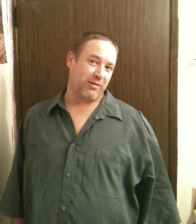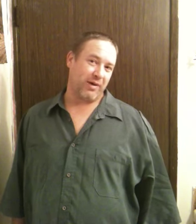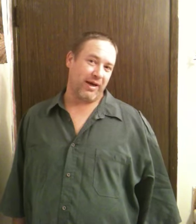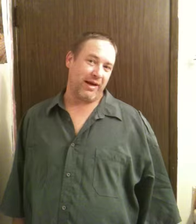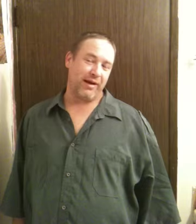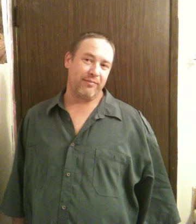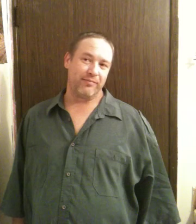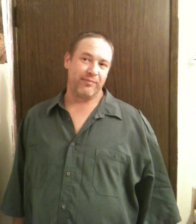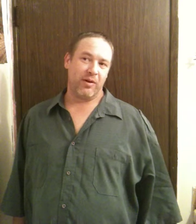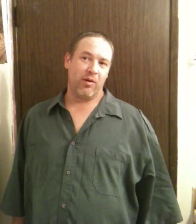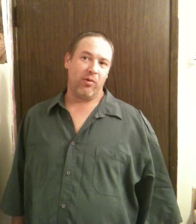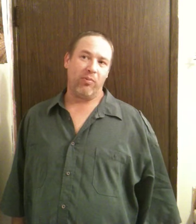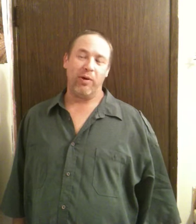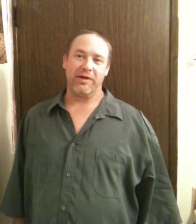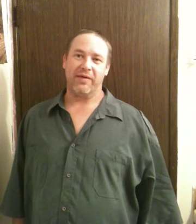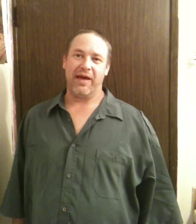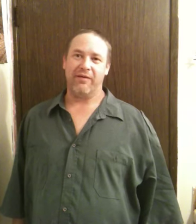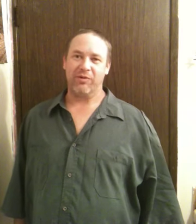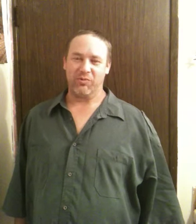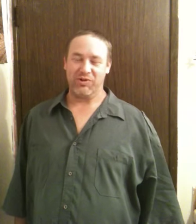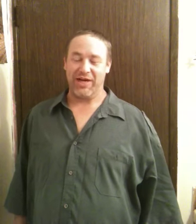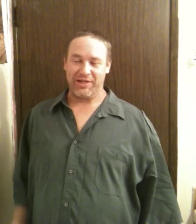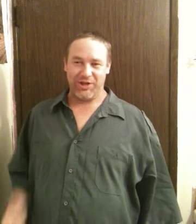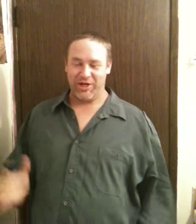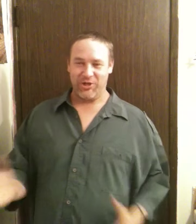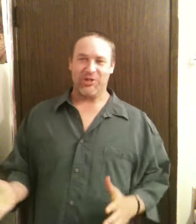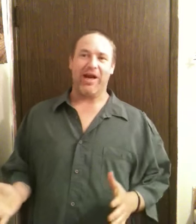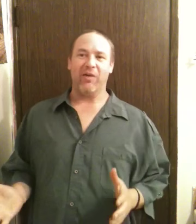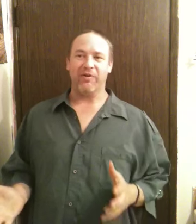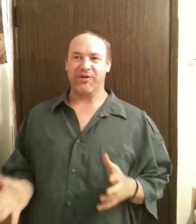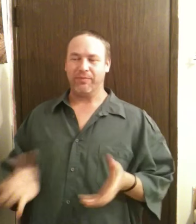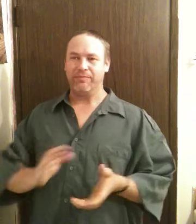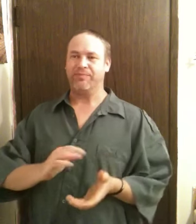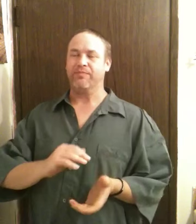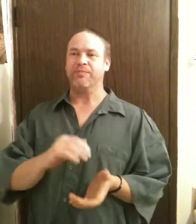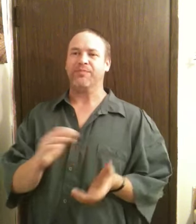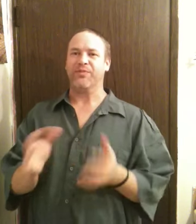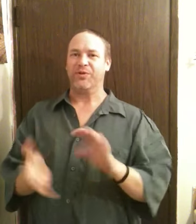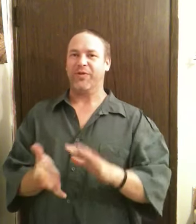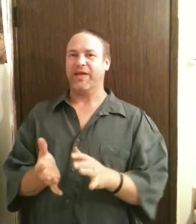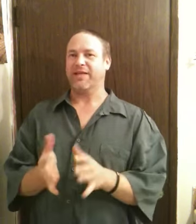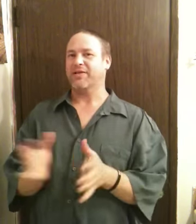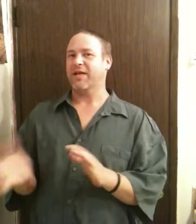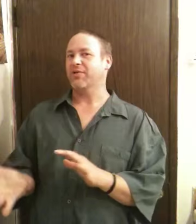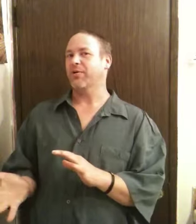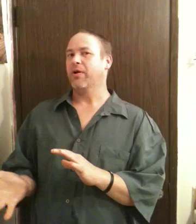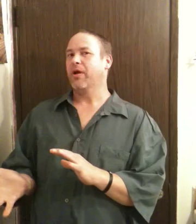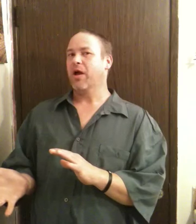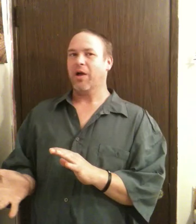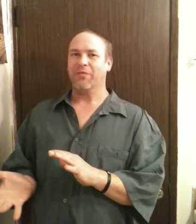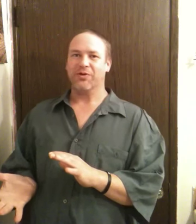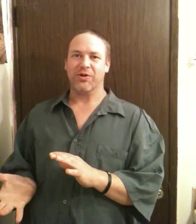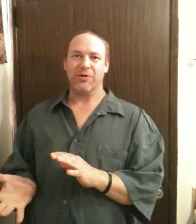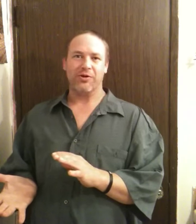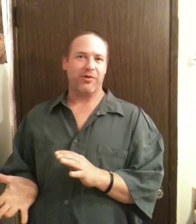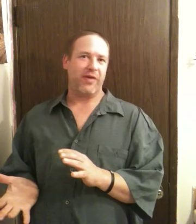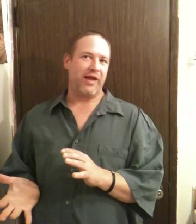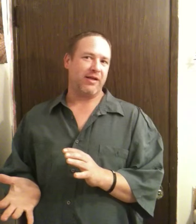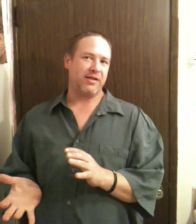my whole point of that, which was not to change your style, but to do things outside your comfort zone and do things